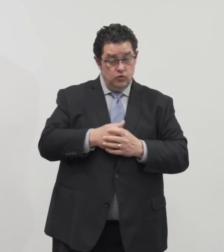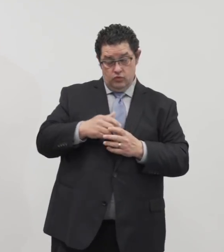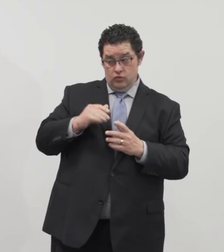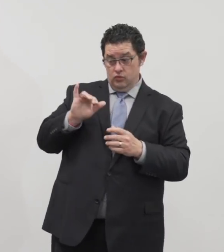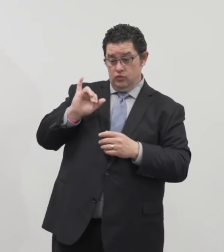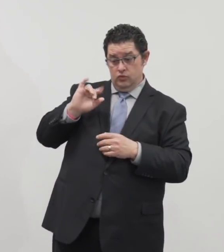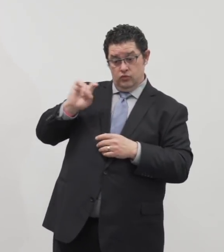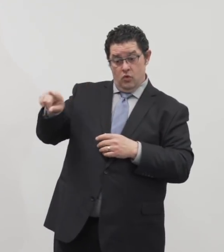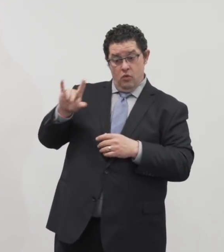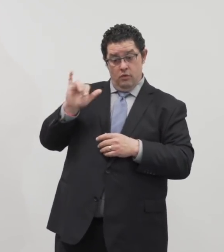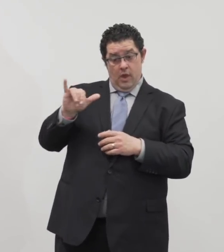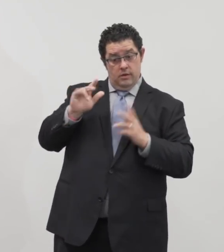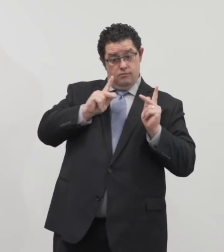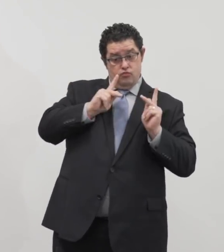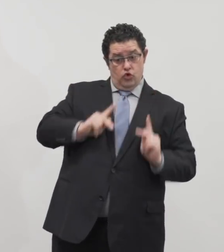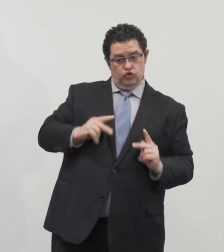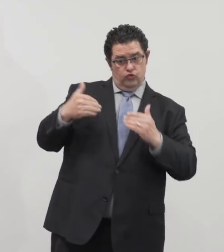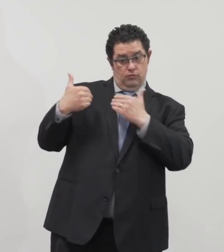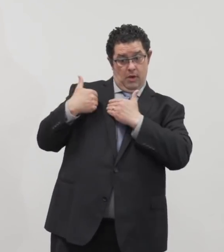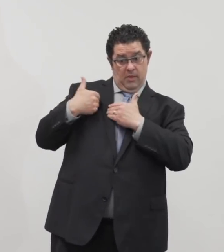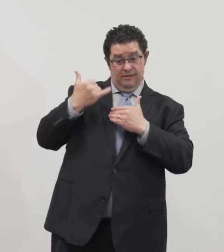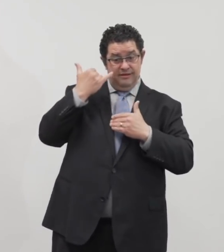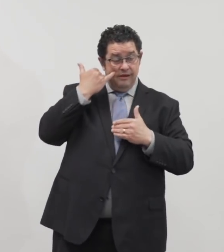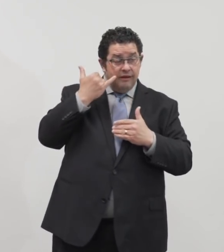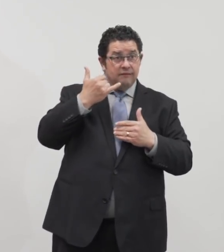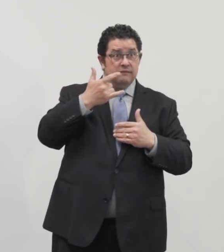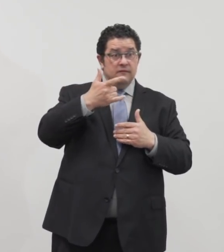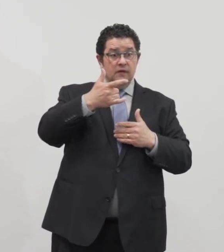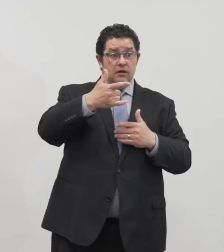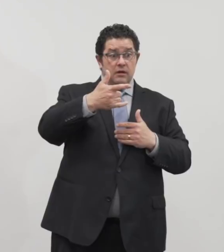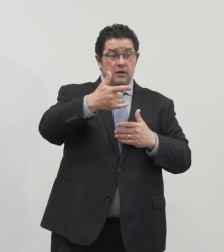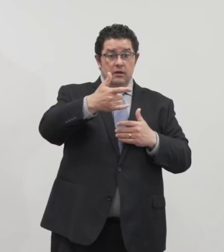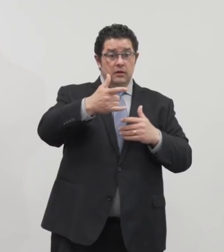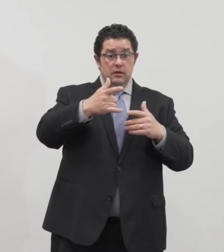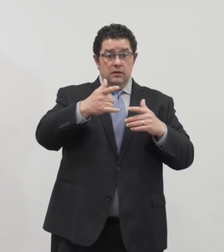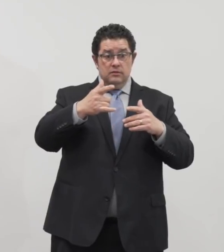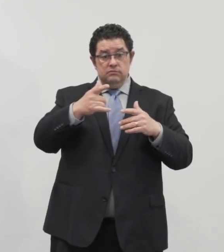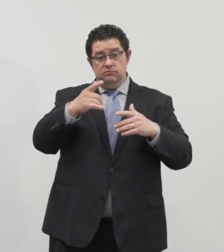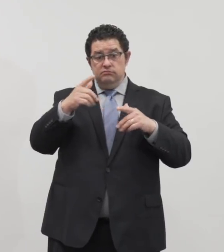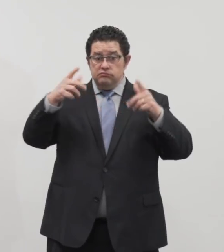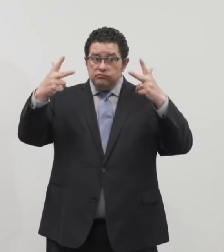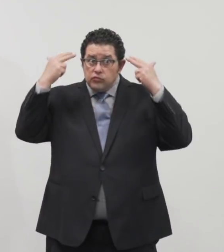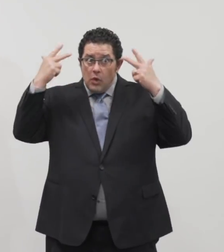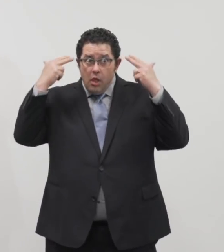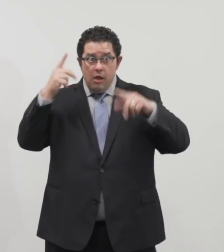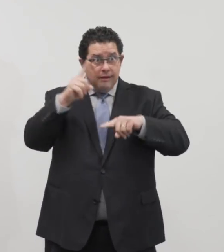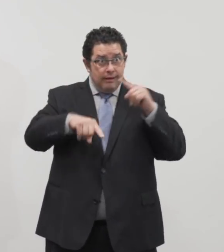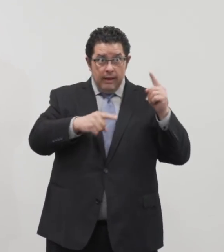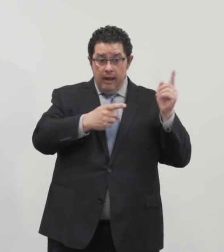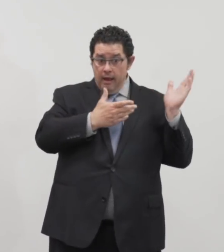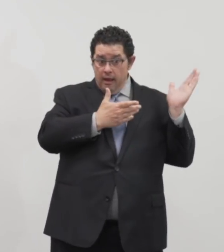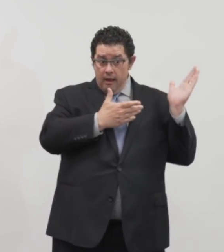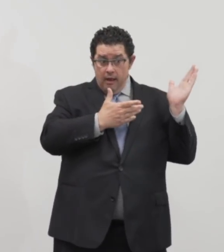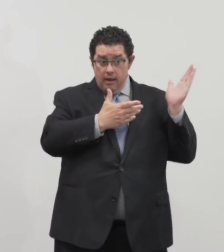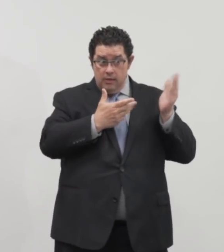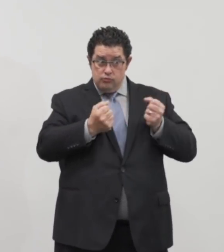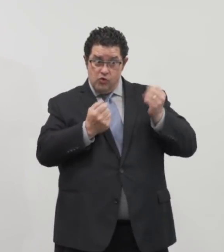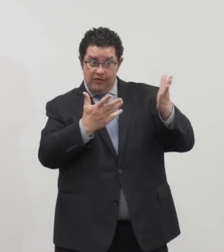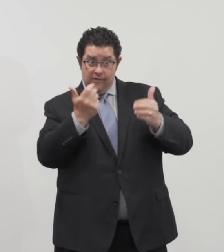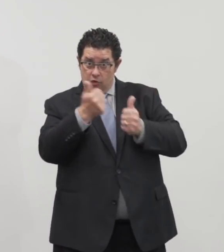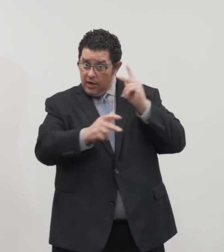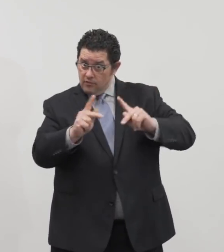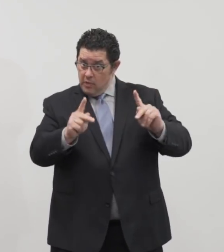responsibility then? I'm thinking if a salon can't necessarily provide masks for everyone, but I could bring my own? Yes,